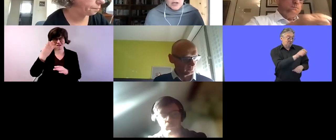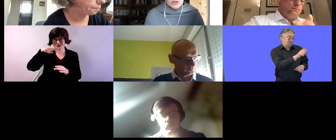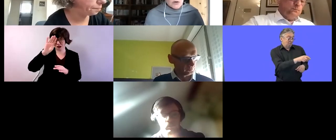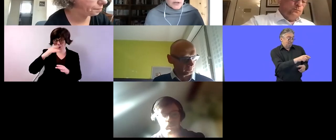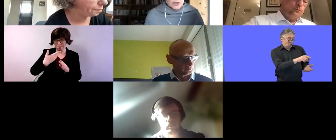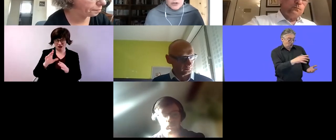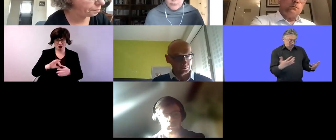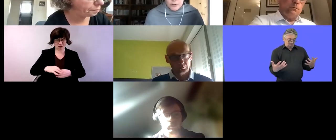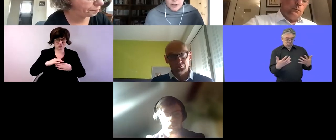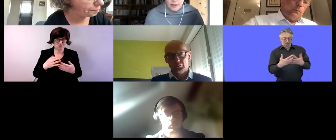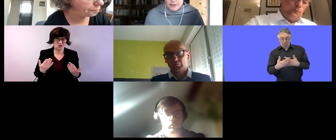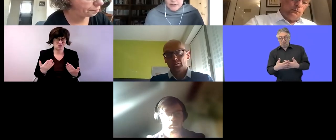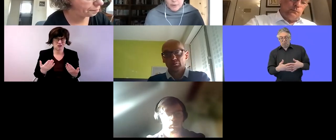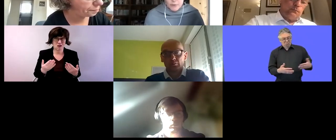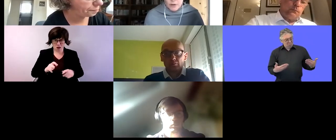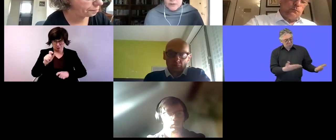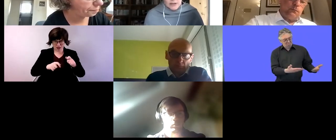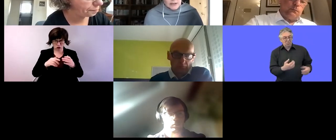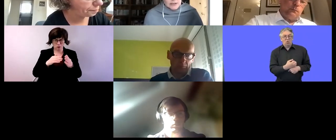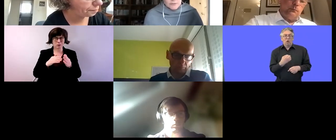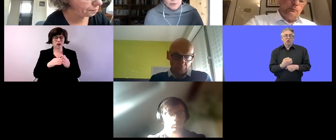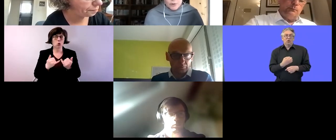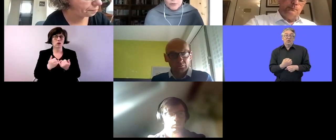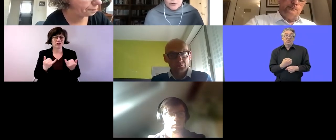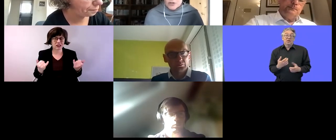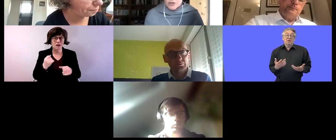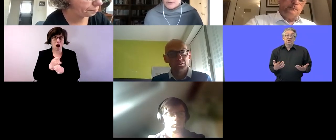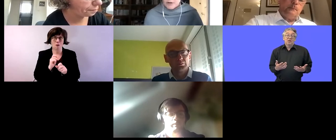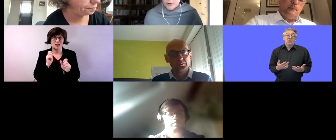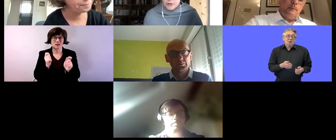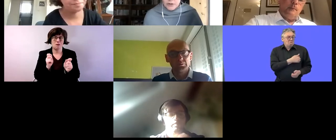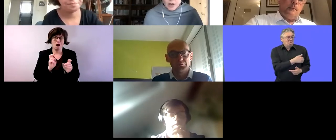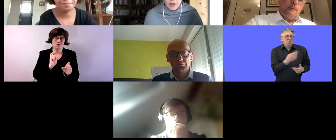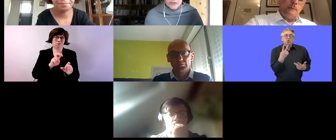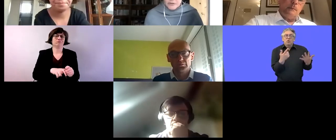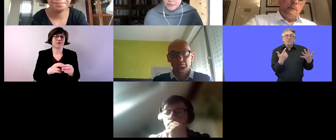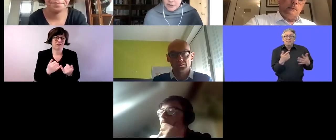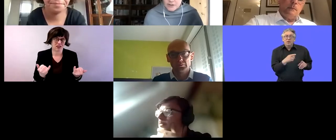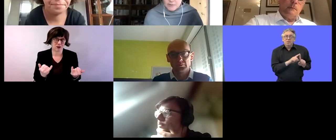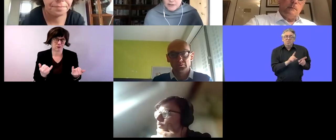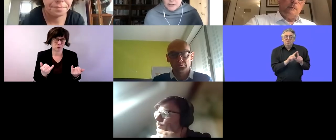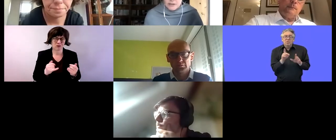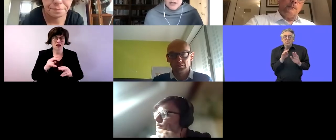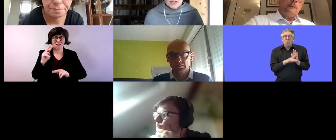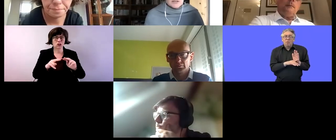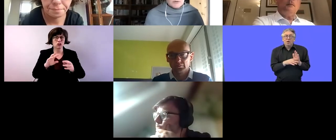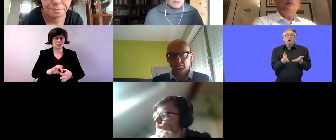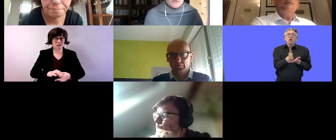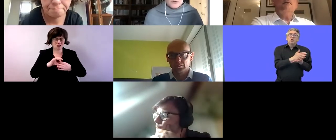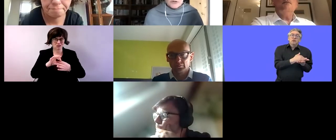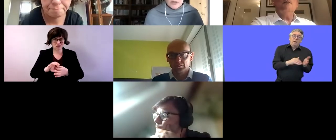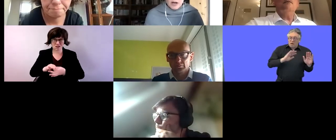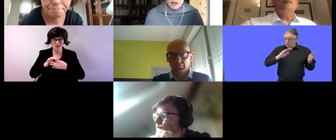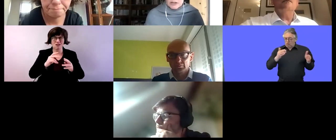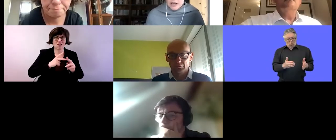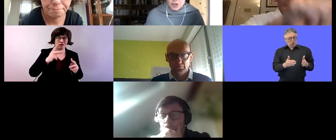so each different ability program is taking a different approach some of them are focusing on specific disabilities some of them are